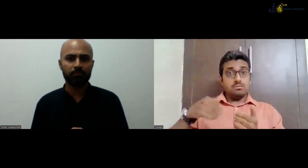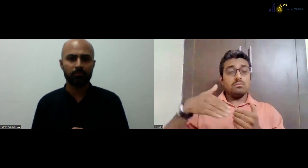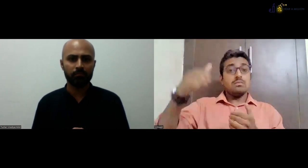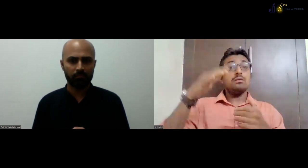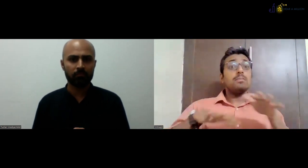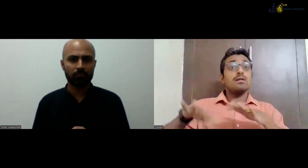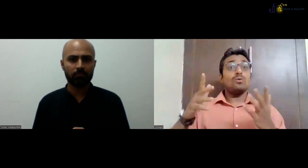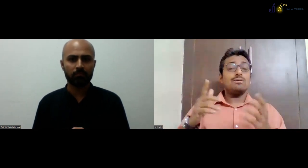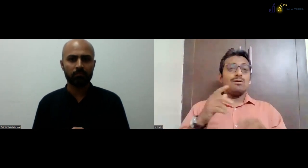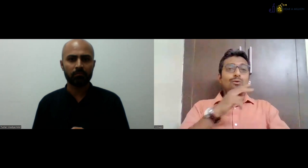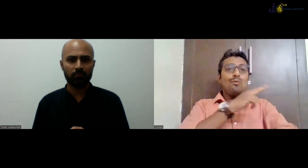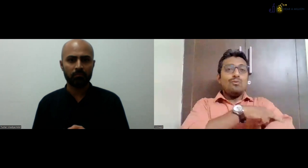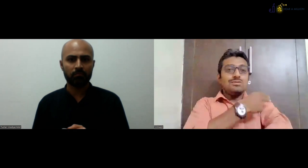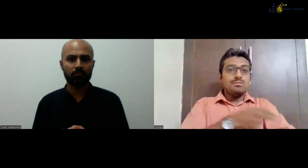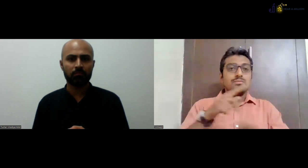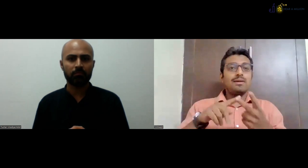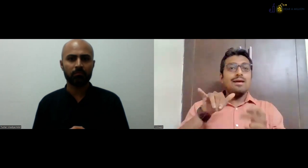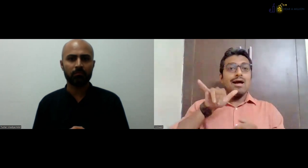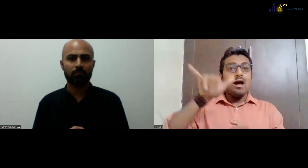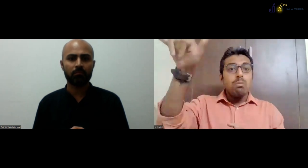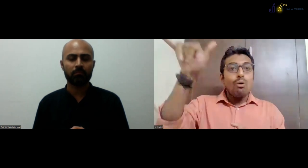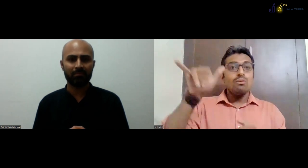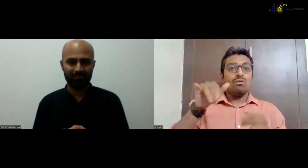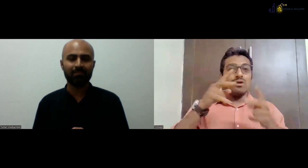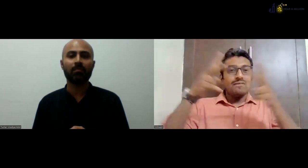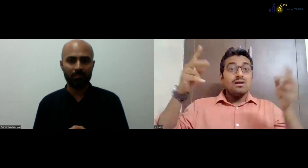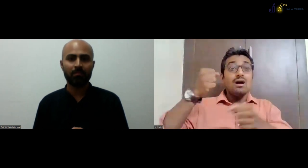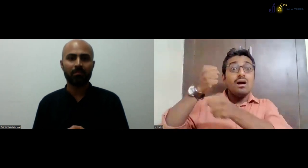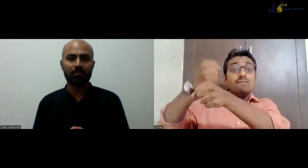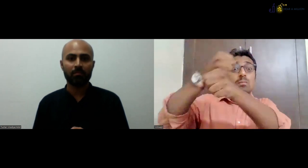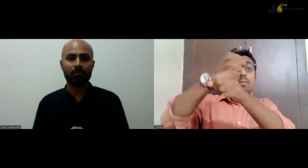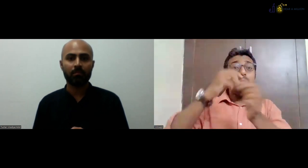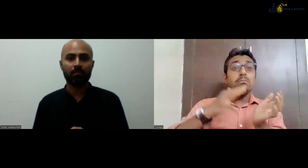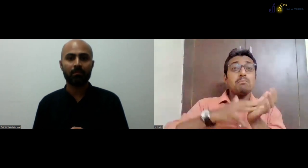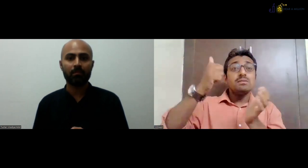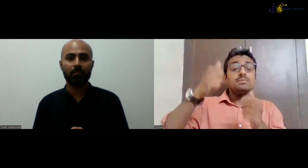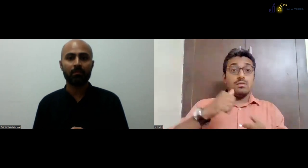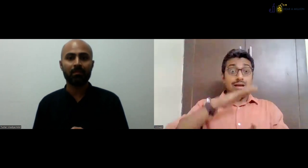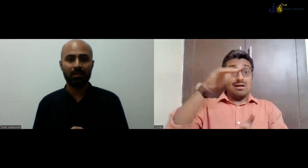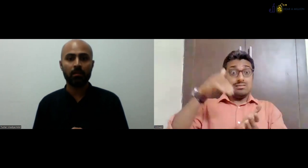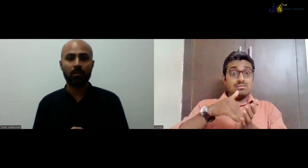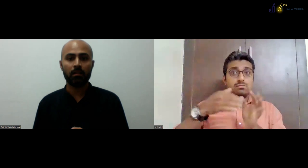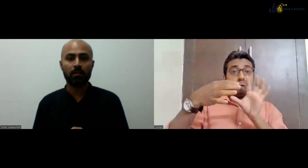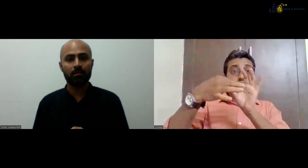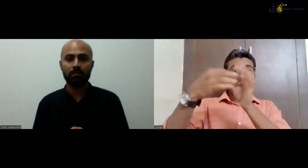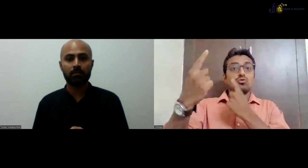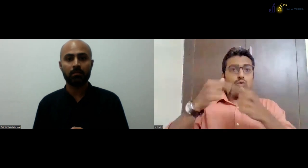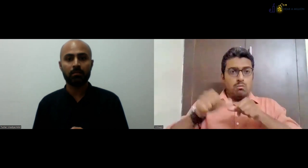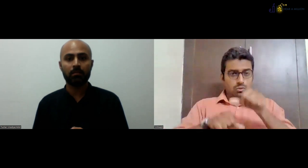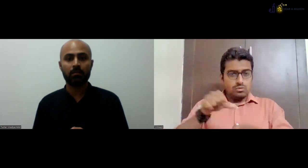getting jobs by their own. But now we are planning at the airport, at the hospitals and all the